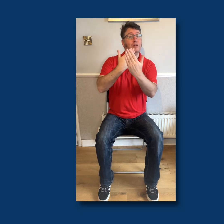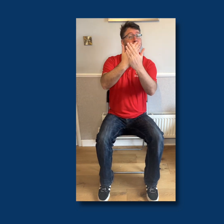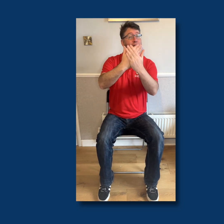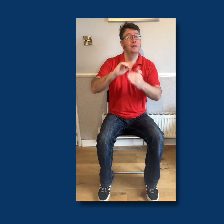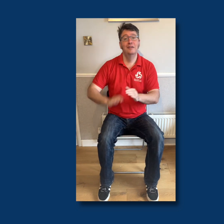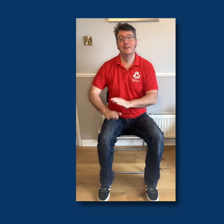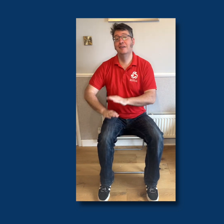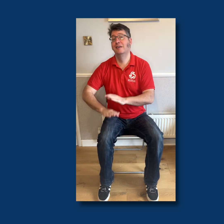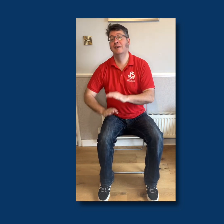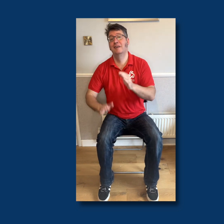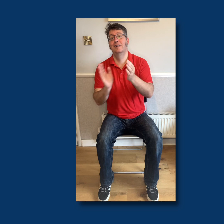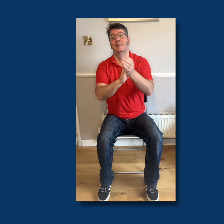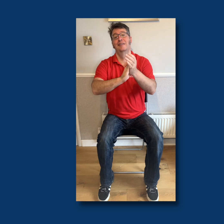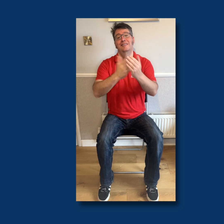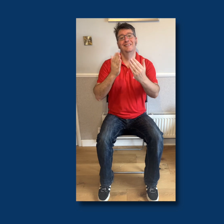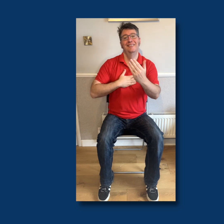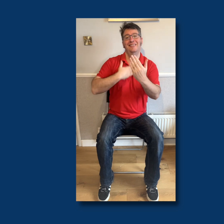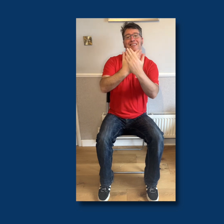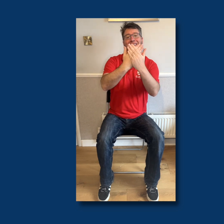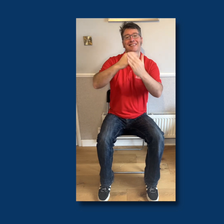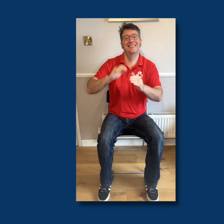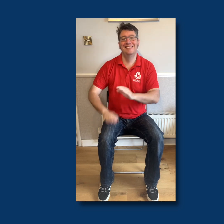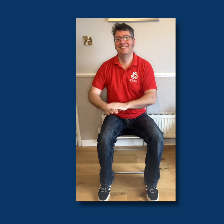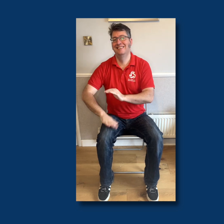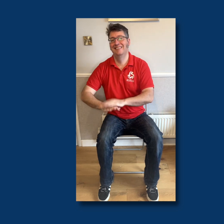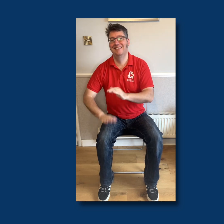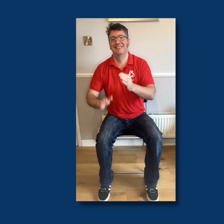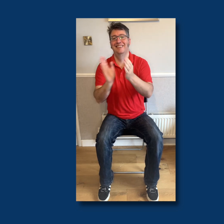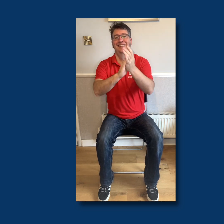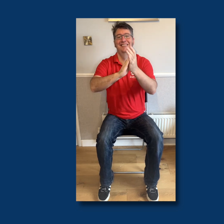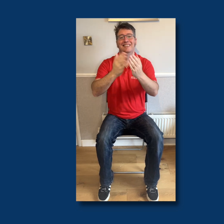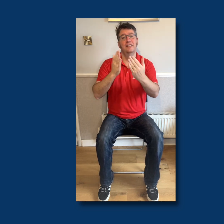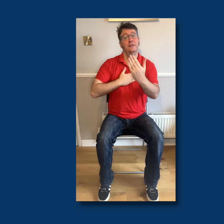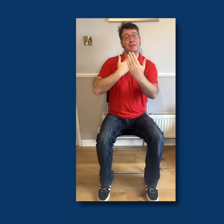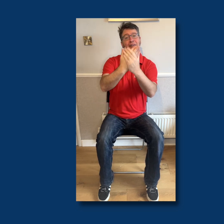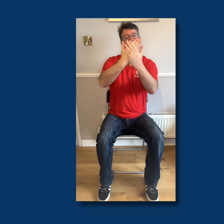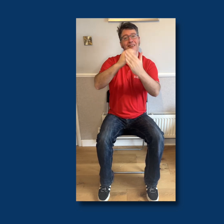You love the way I make you feel Everything becomes so real